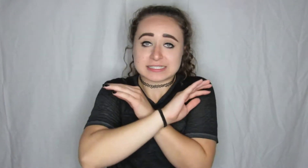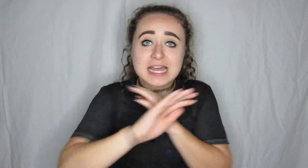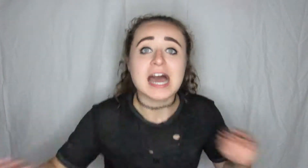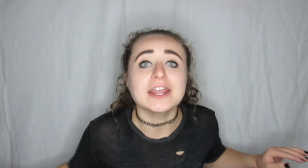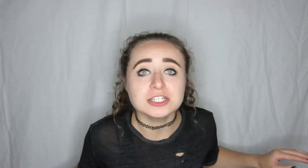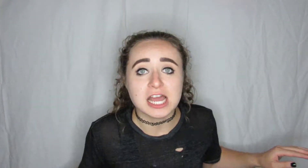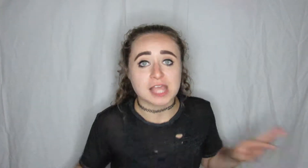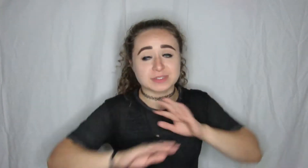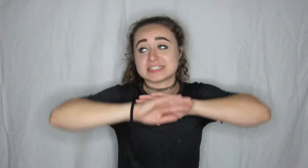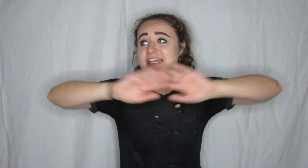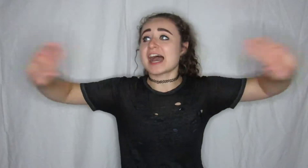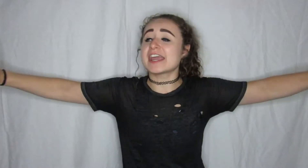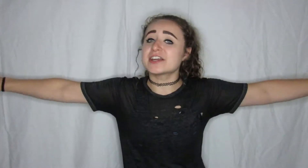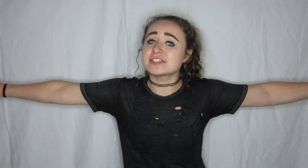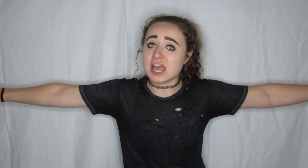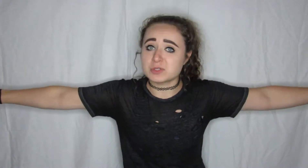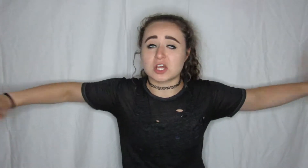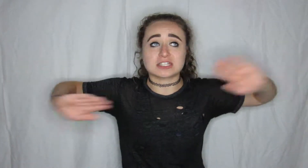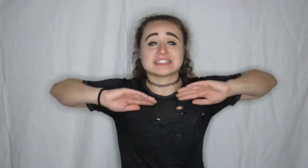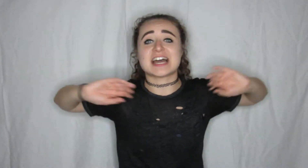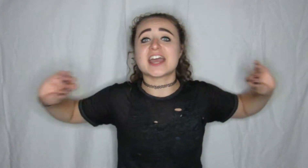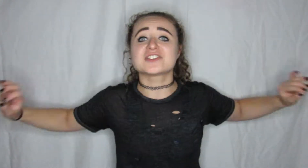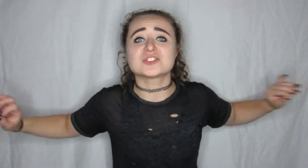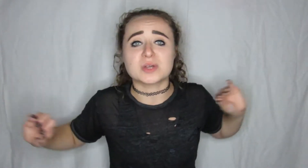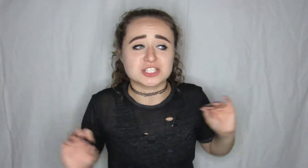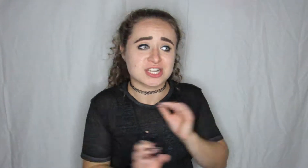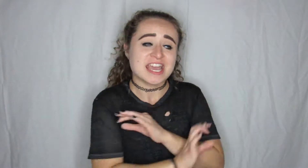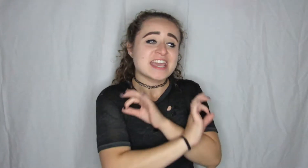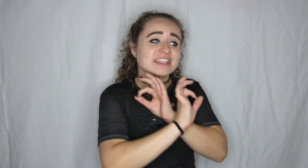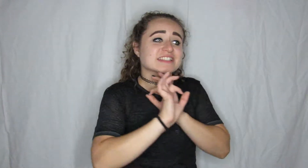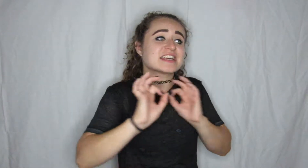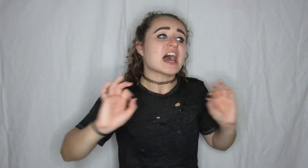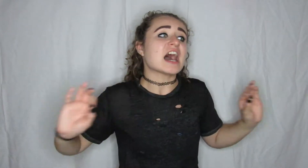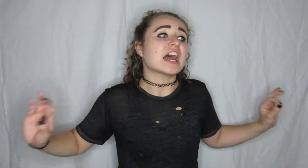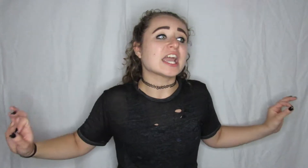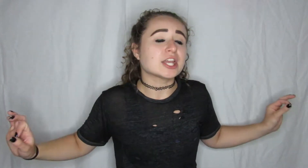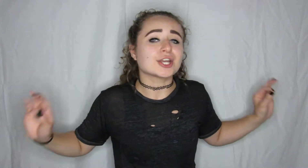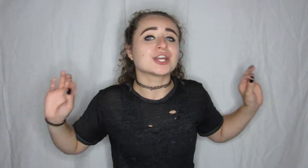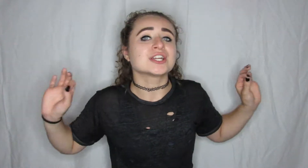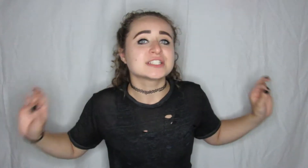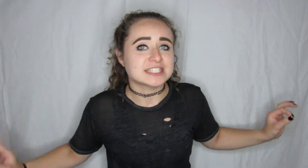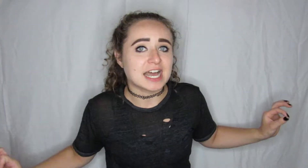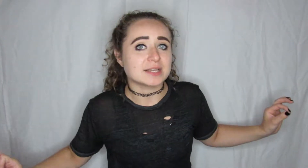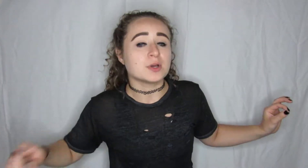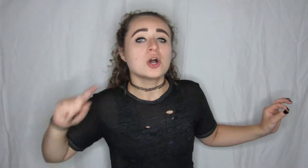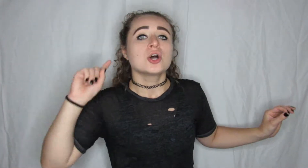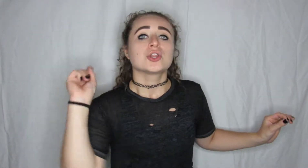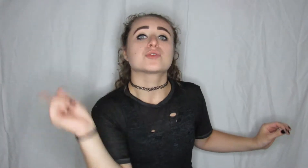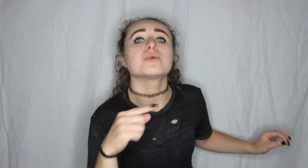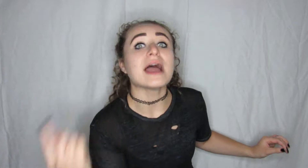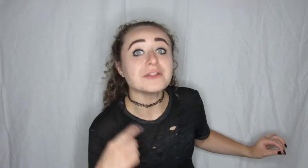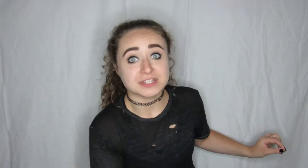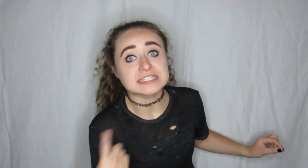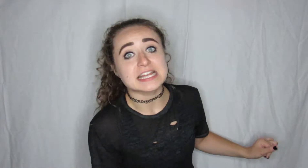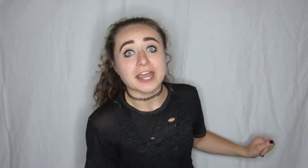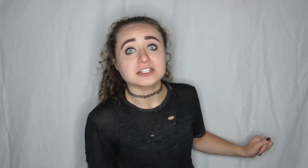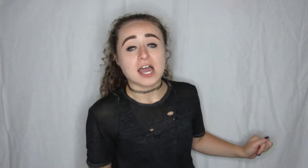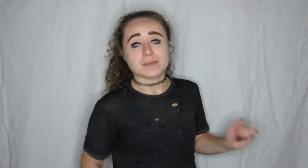entire time the entire time we talk the entire situation the entire time throughout the entire time